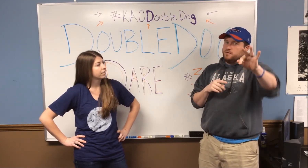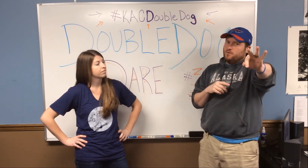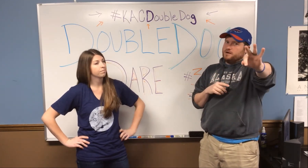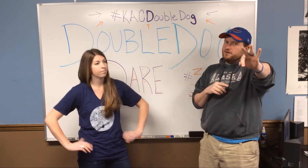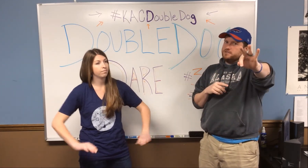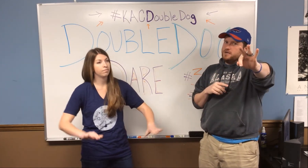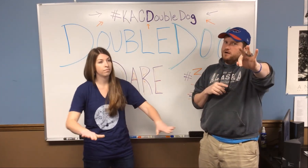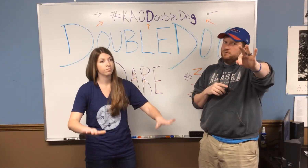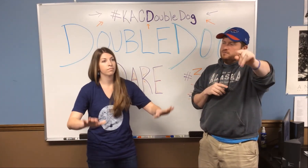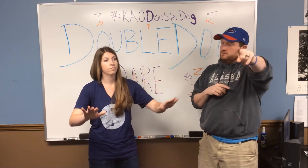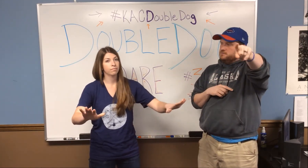three more dares to go.